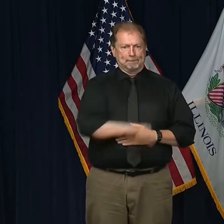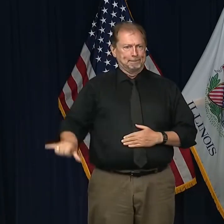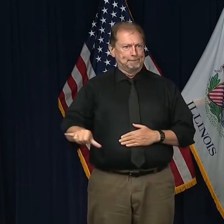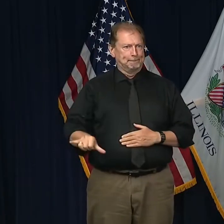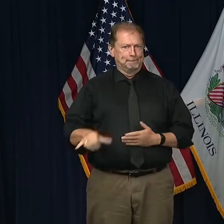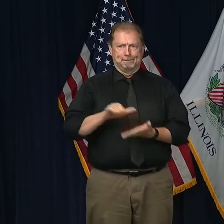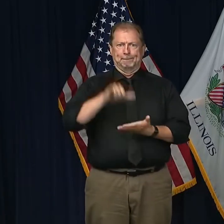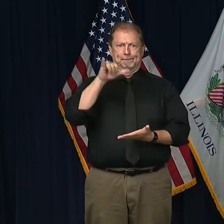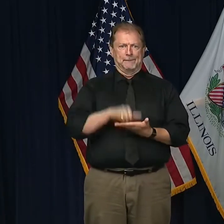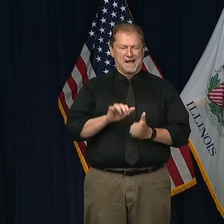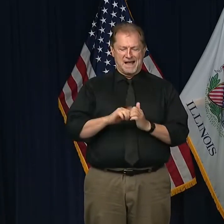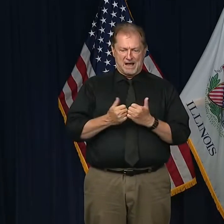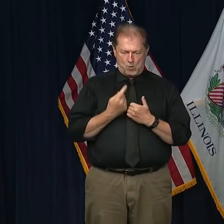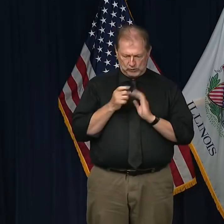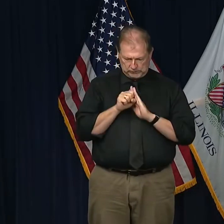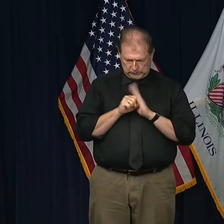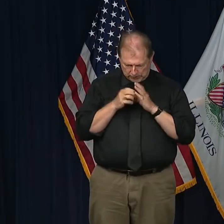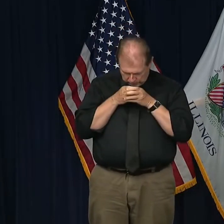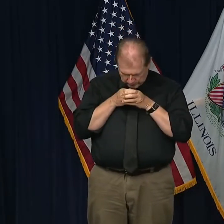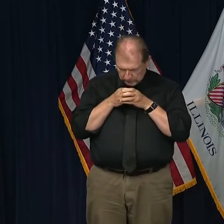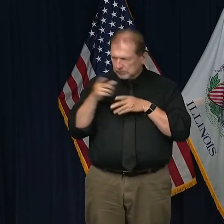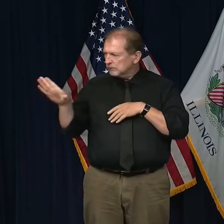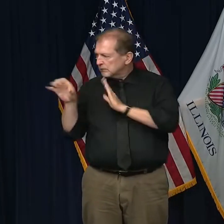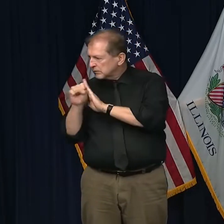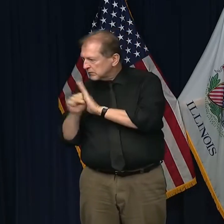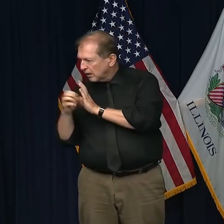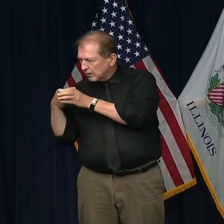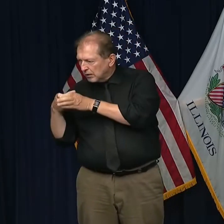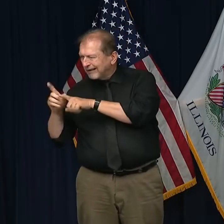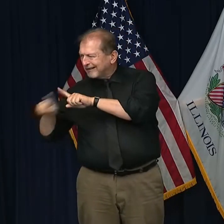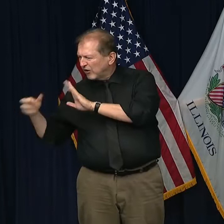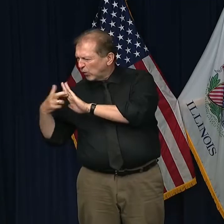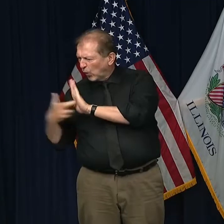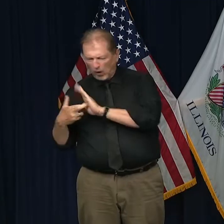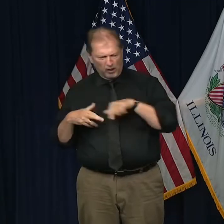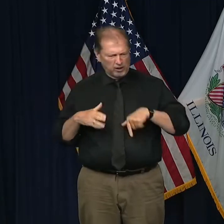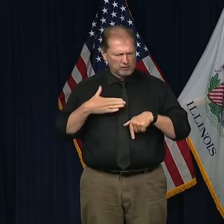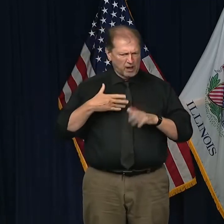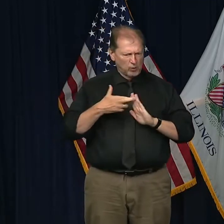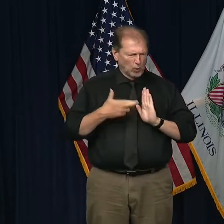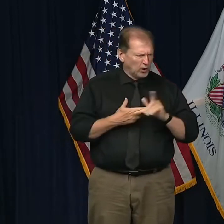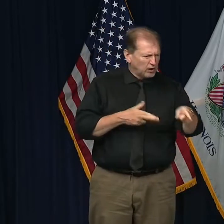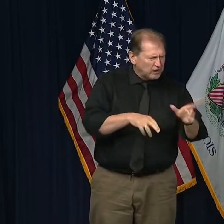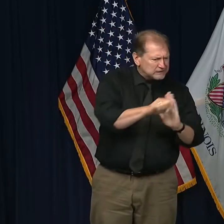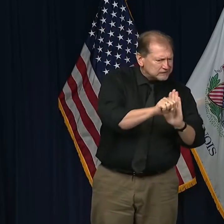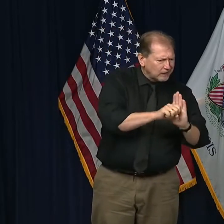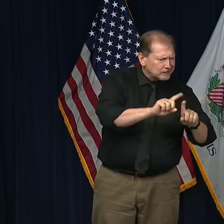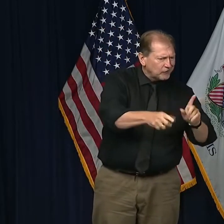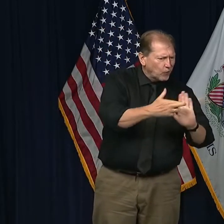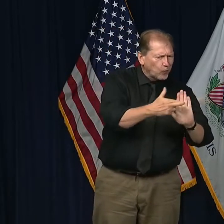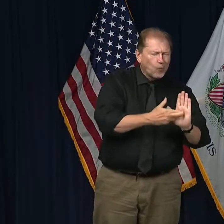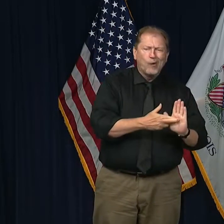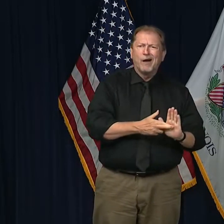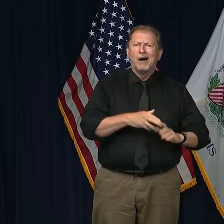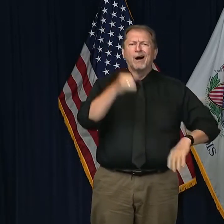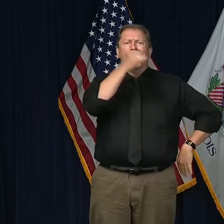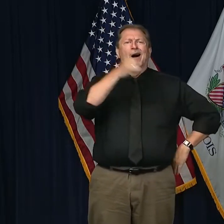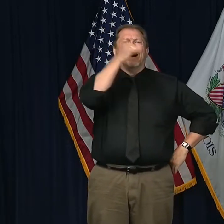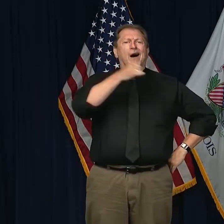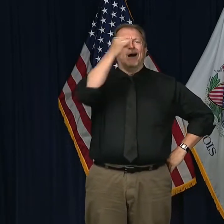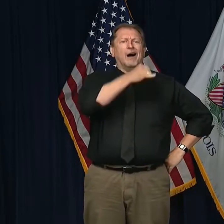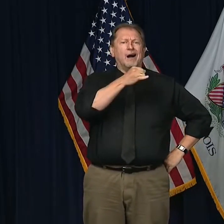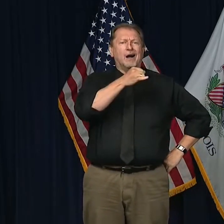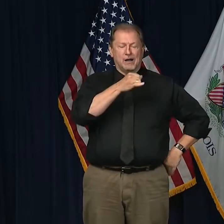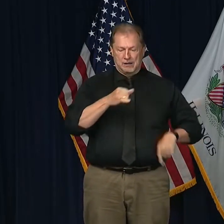can't, there's no way to protect a border. You know, we have half the positivity rate of some of our